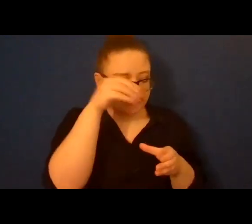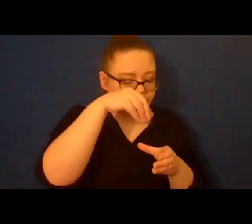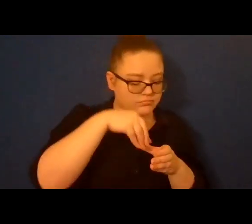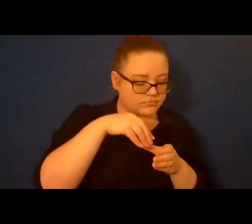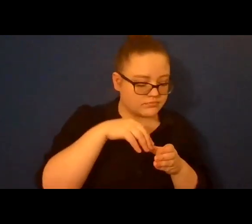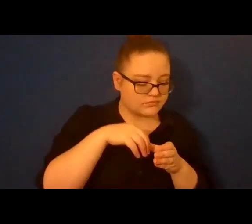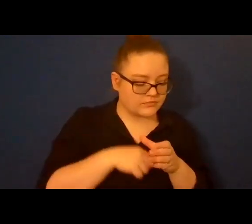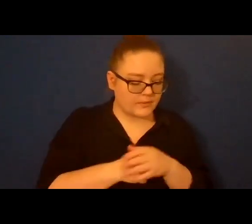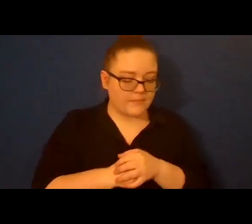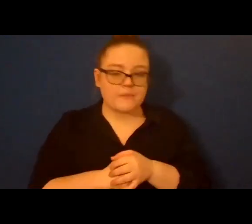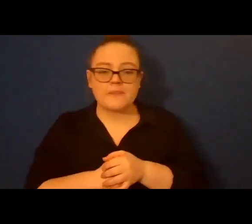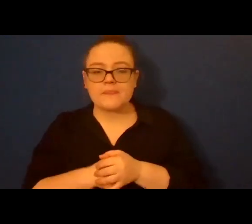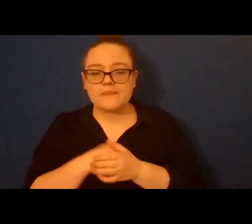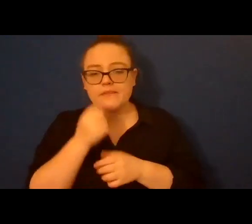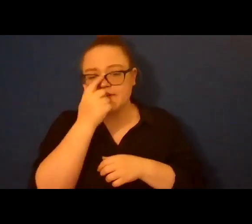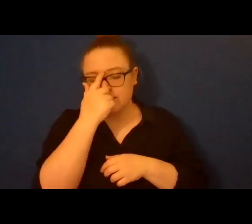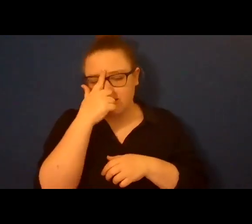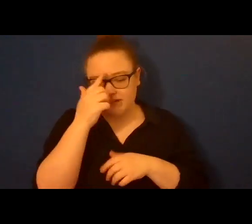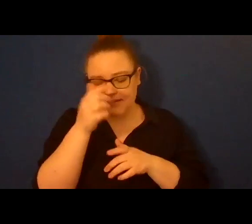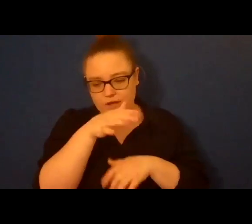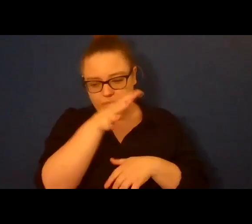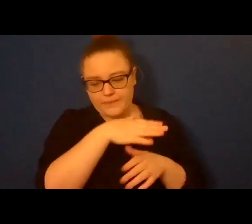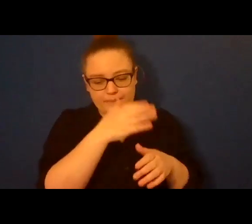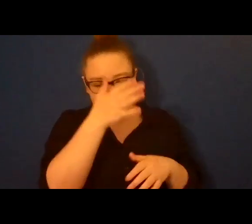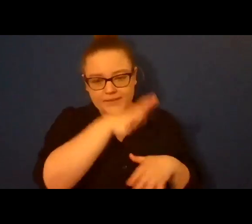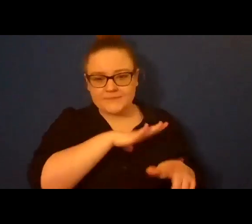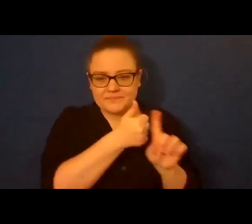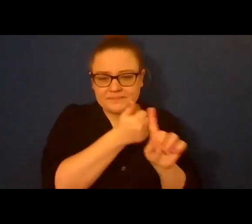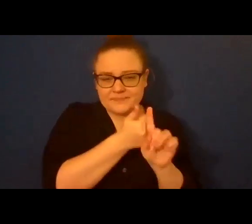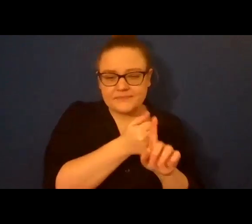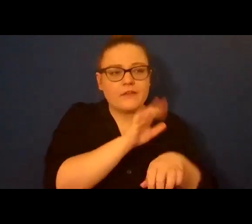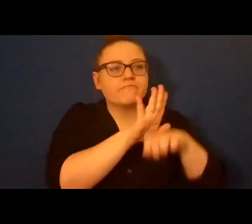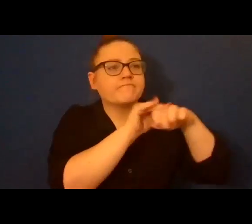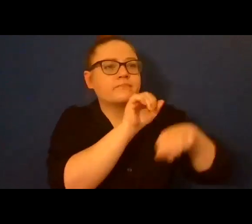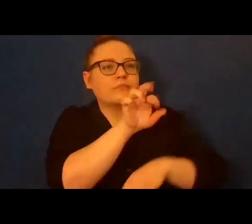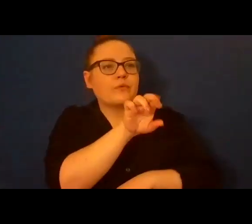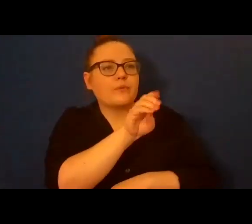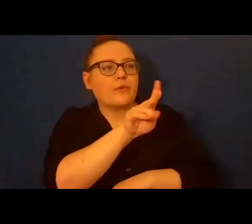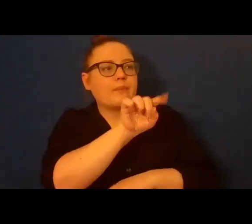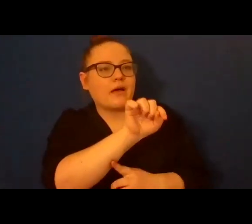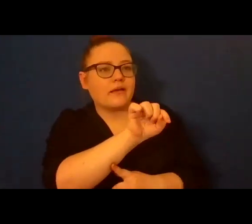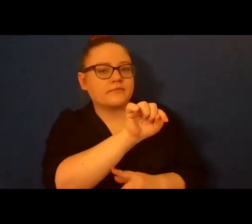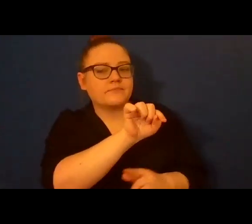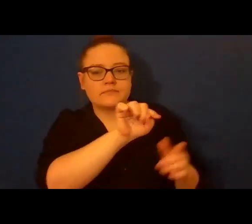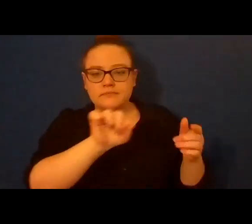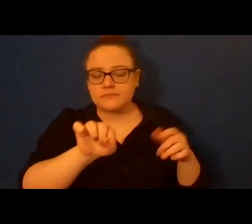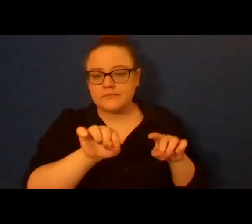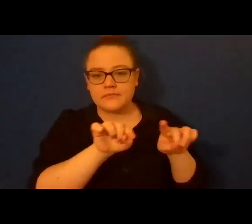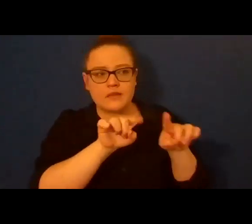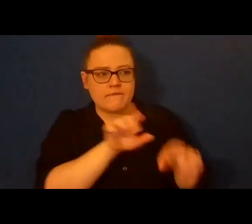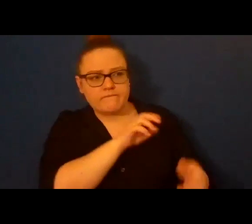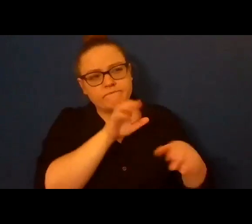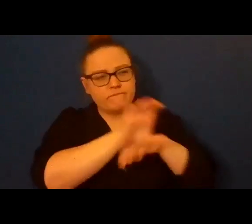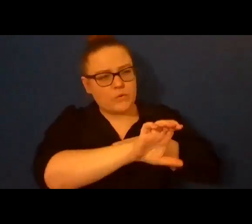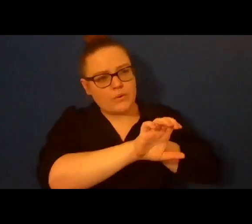into murder. Robot from the Czech robota meaning forced labor murder labor